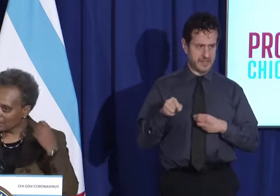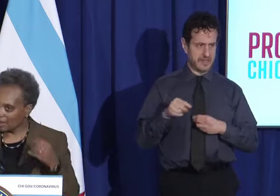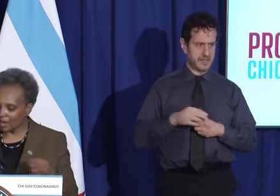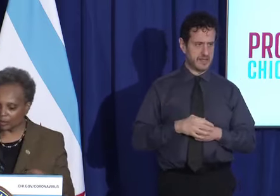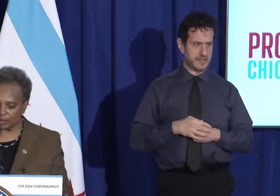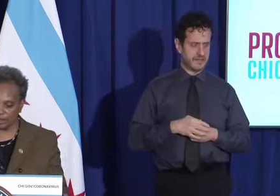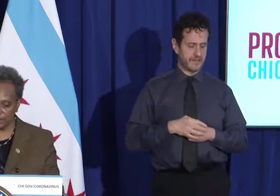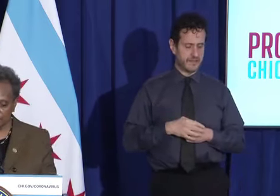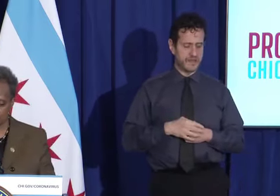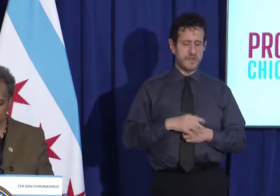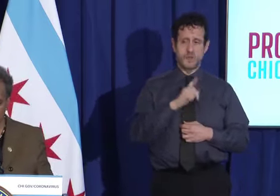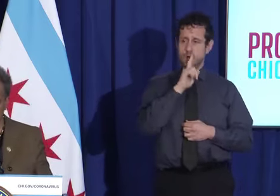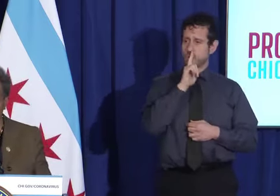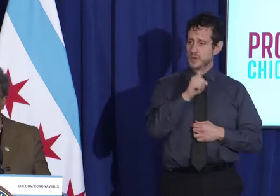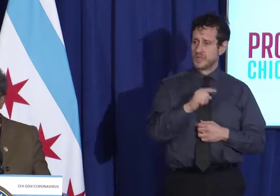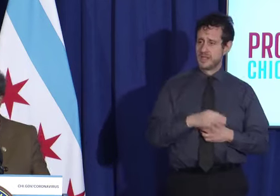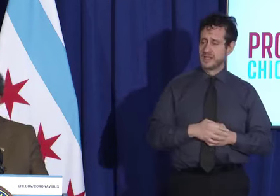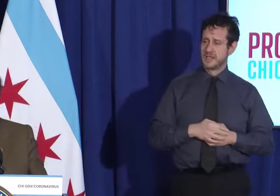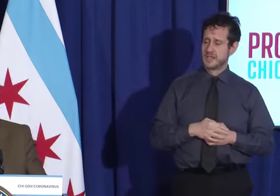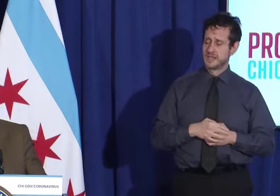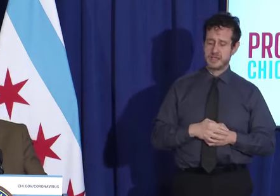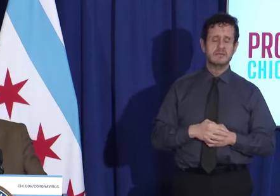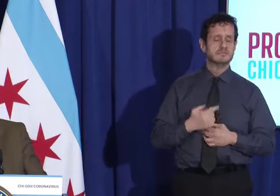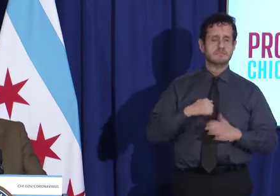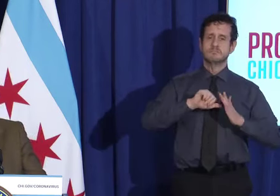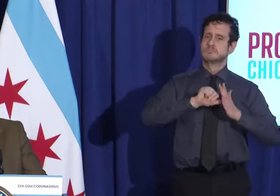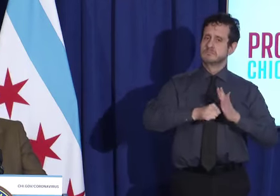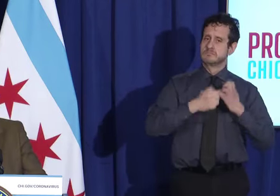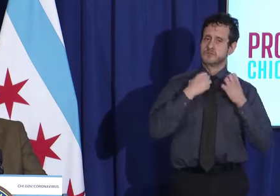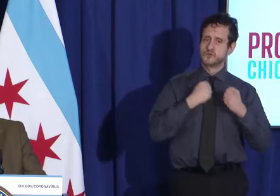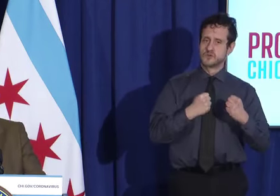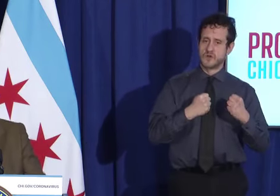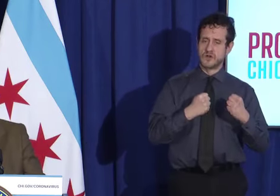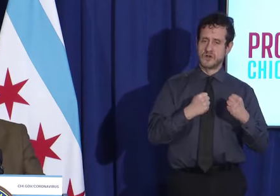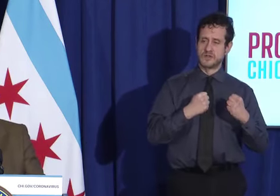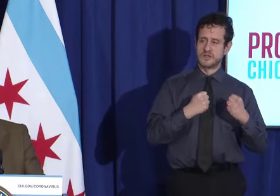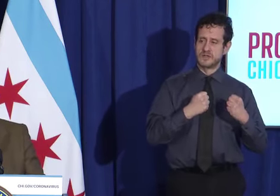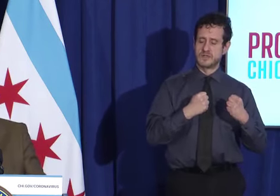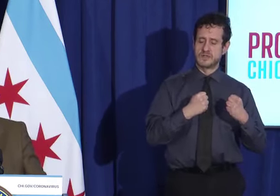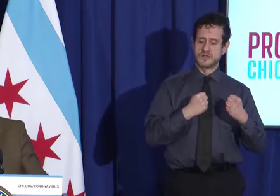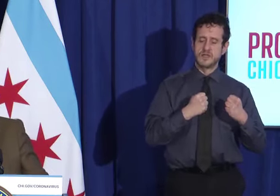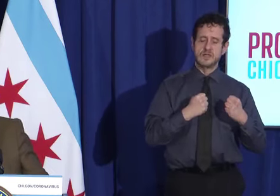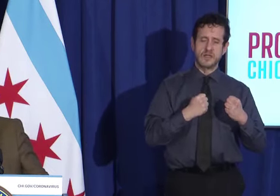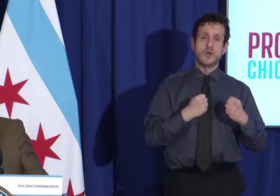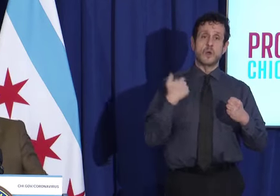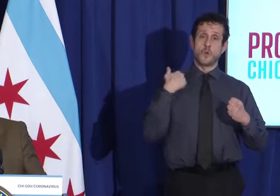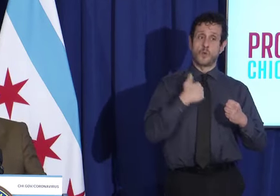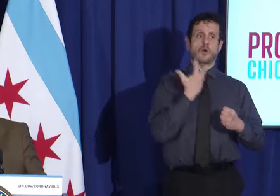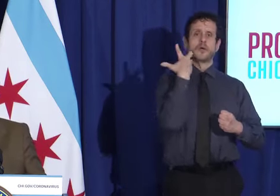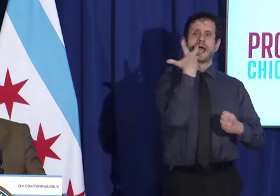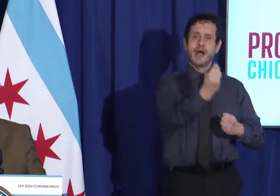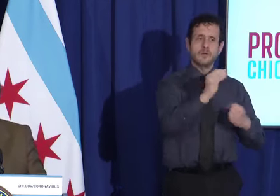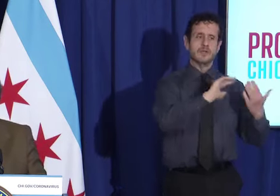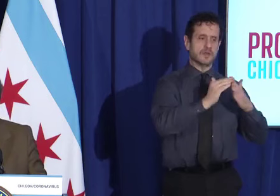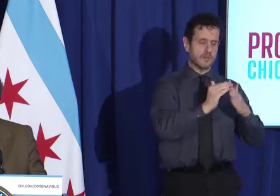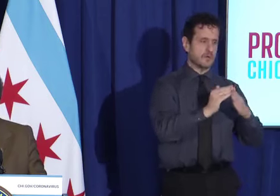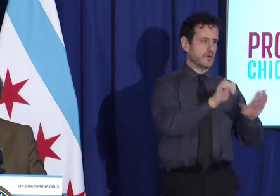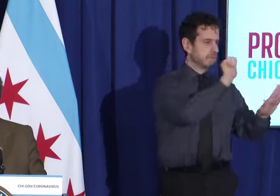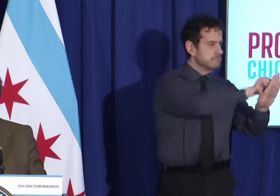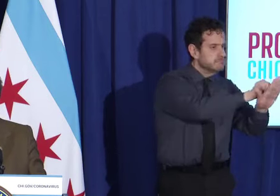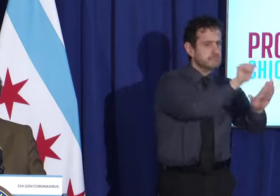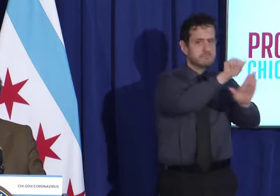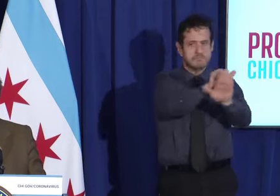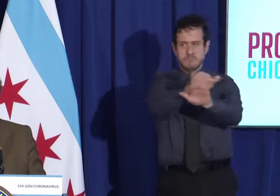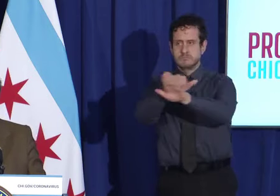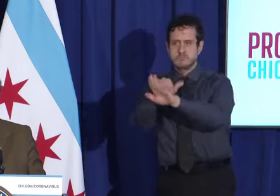to that? I really can't emphasize enough that part of the street-level work that we're going to do also includes